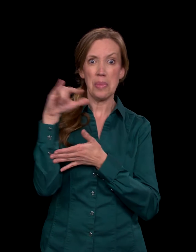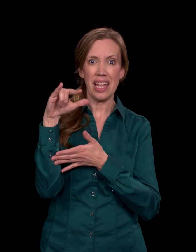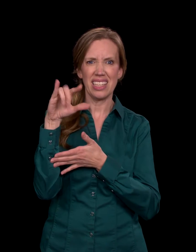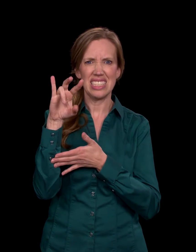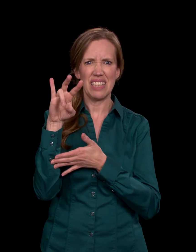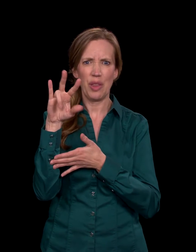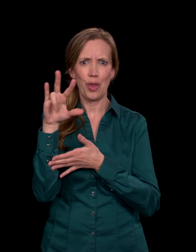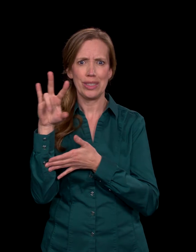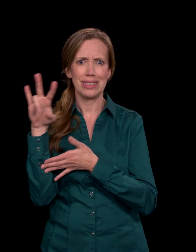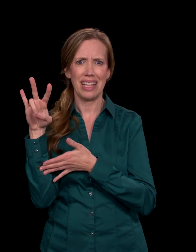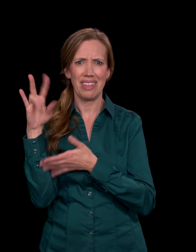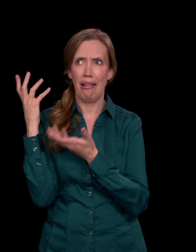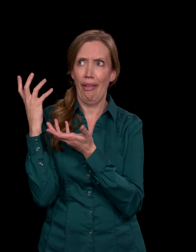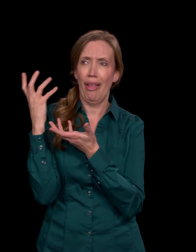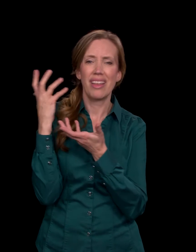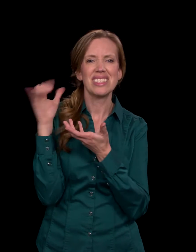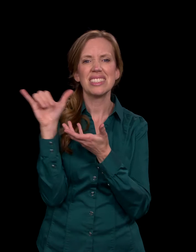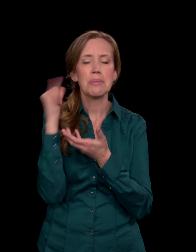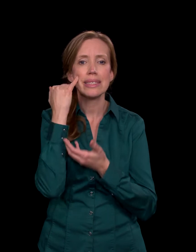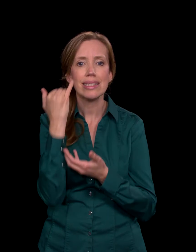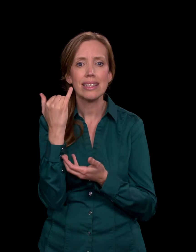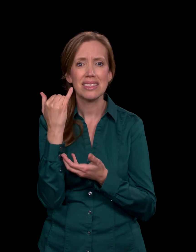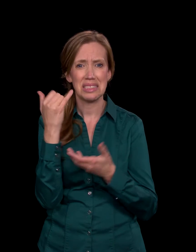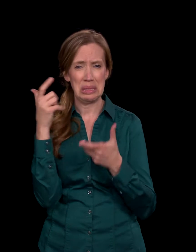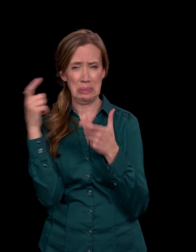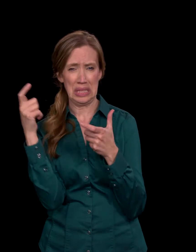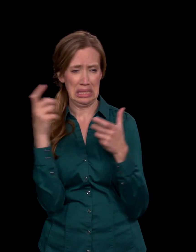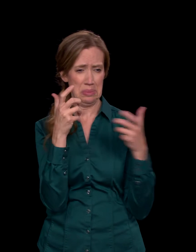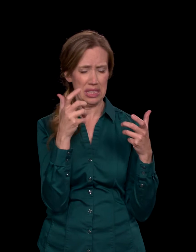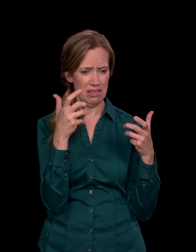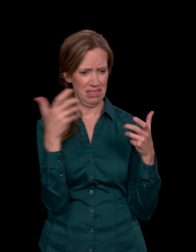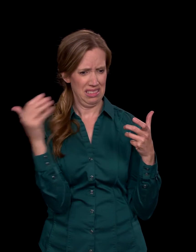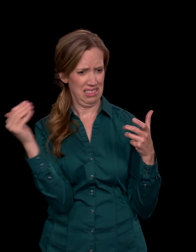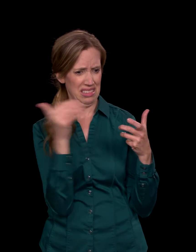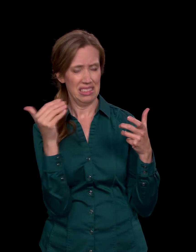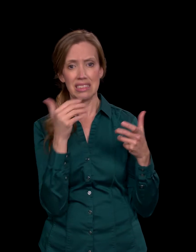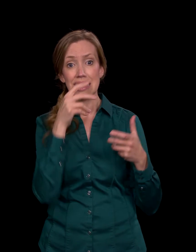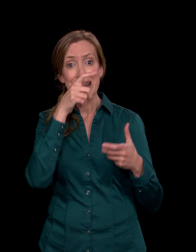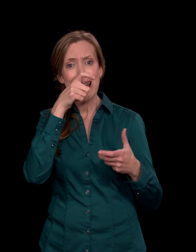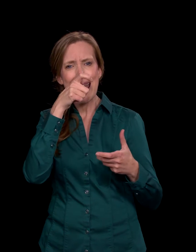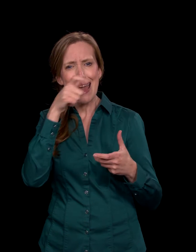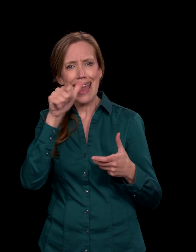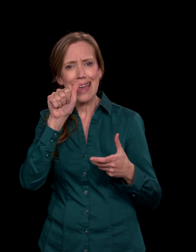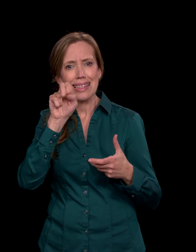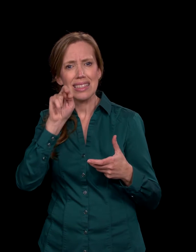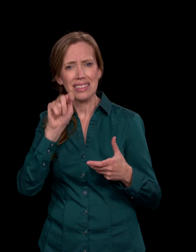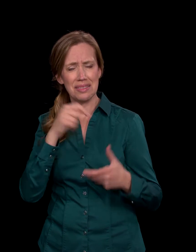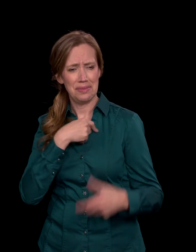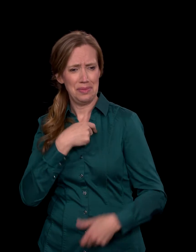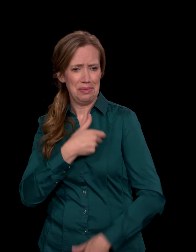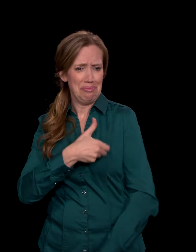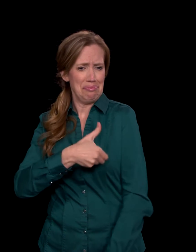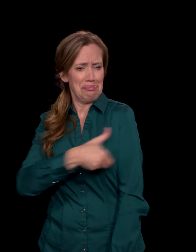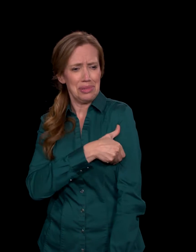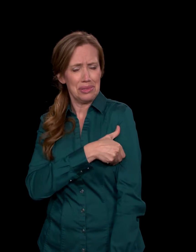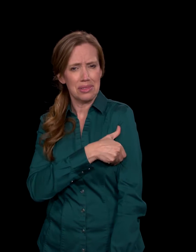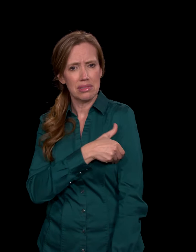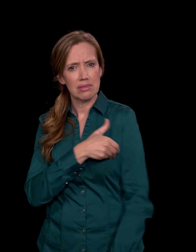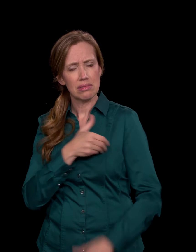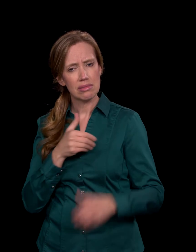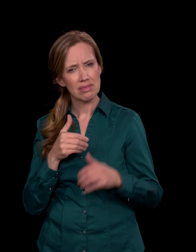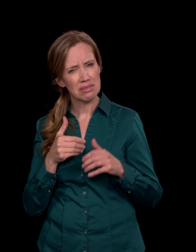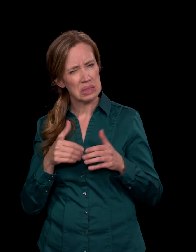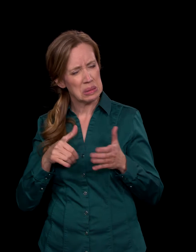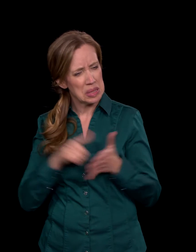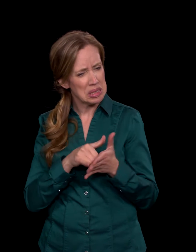ants carrying leaves and things like that, much bigger than the ant, but it seems they've got super strength. So how's that possible? It's because